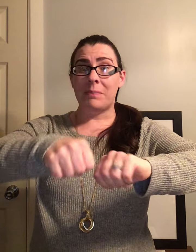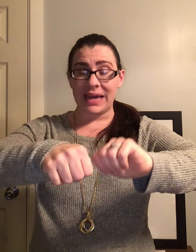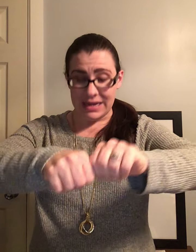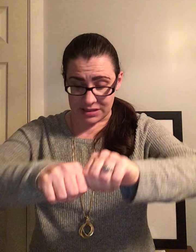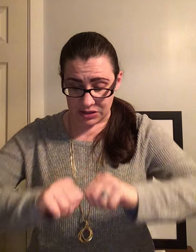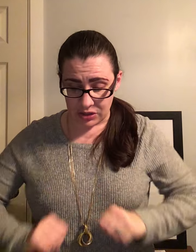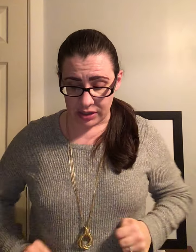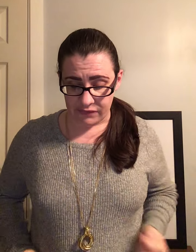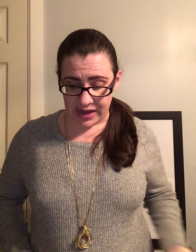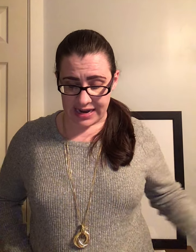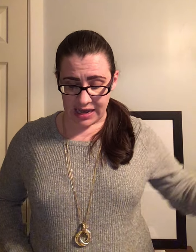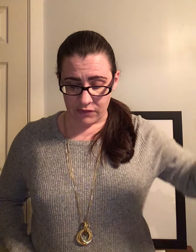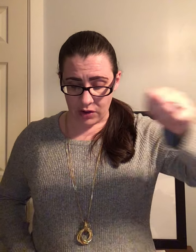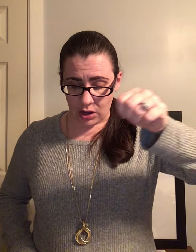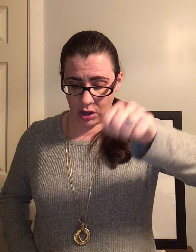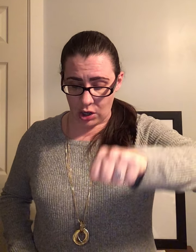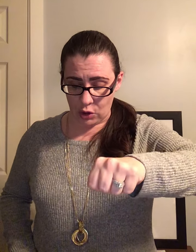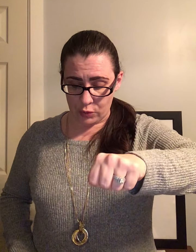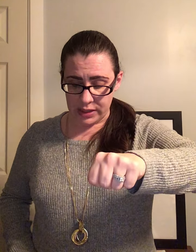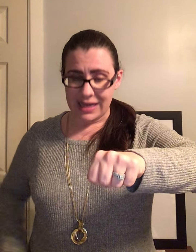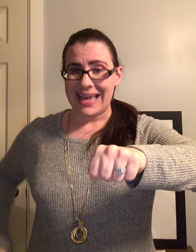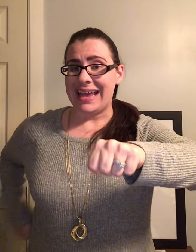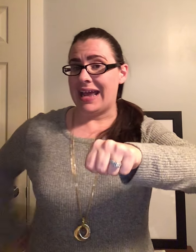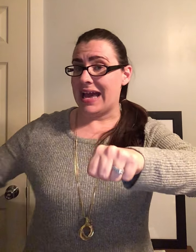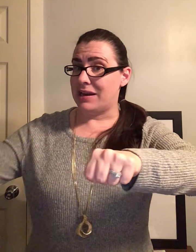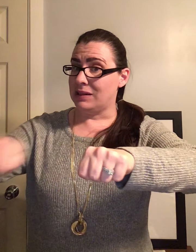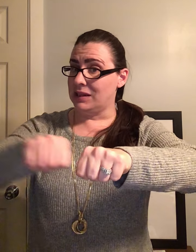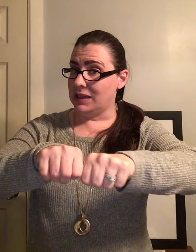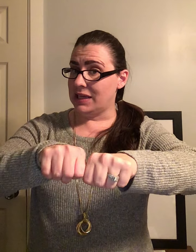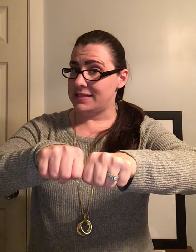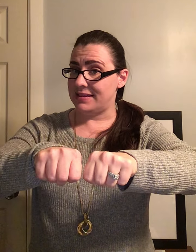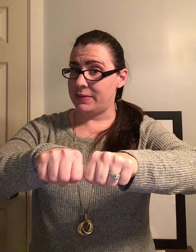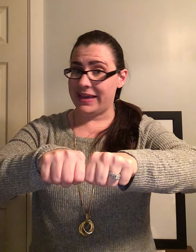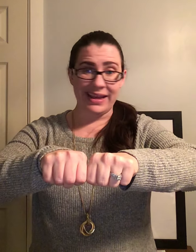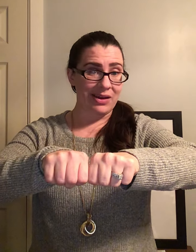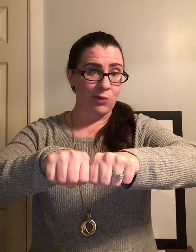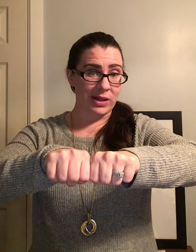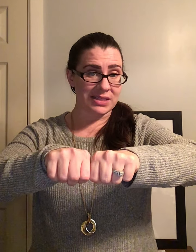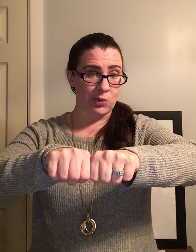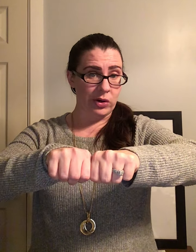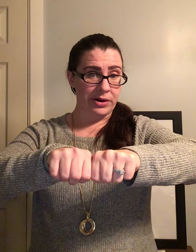Bait. Good. If I have own and I add l to the beginning, what's the word?